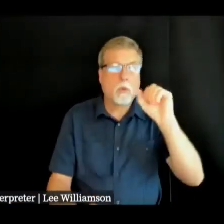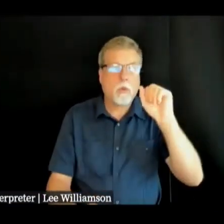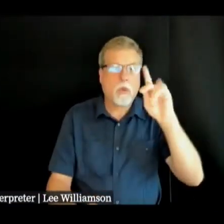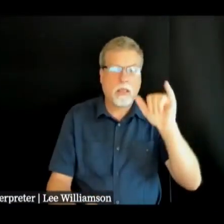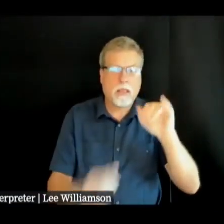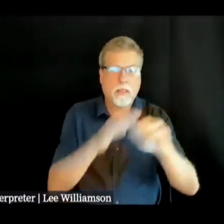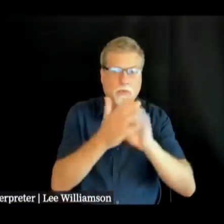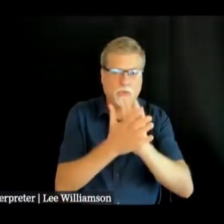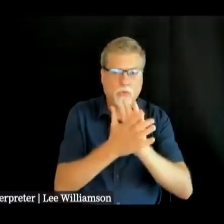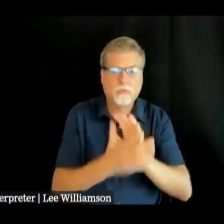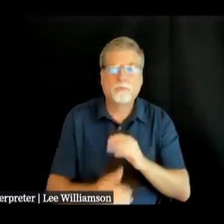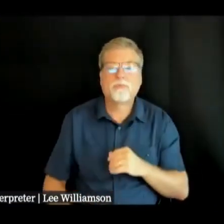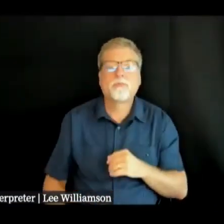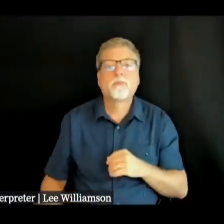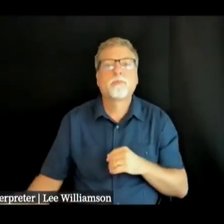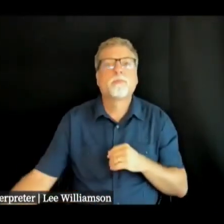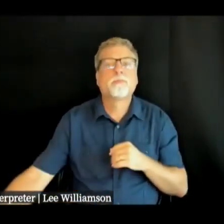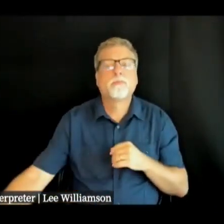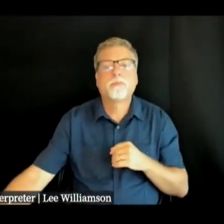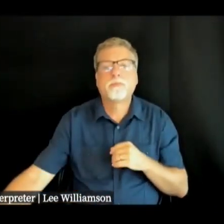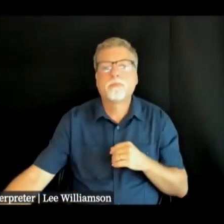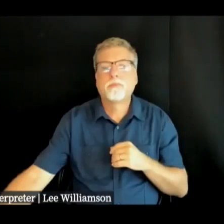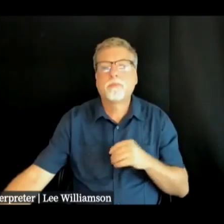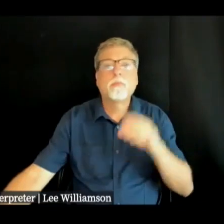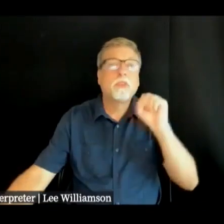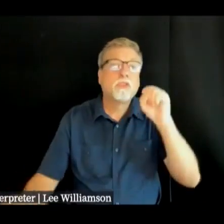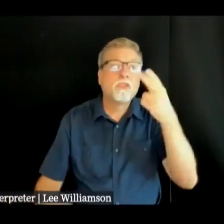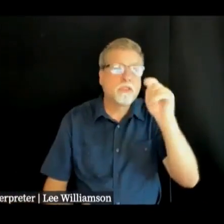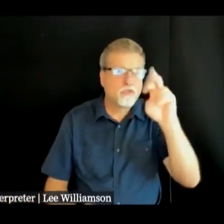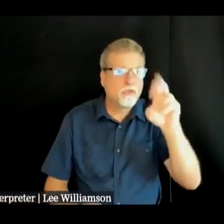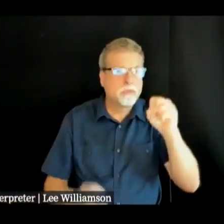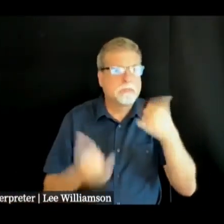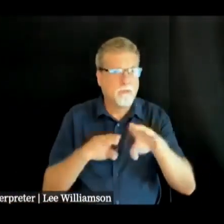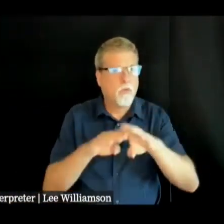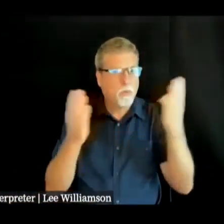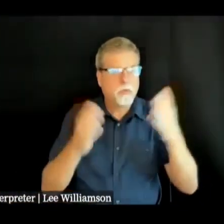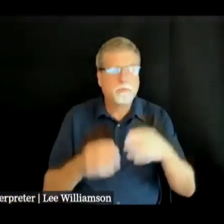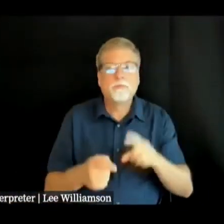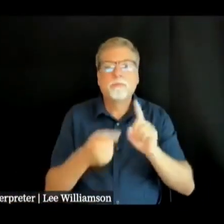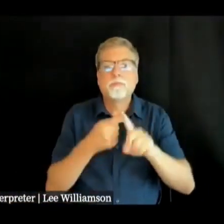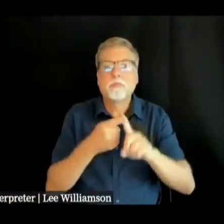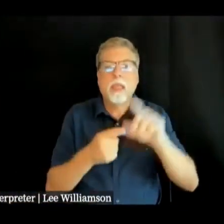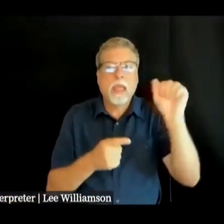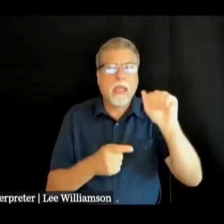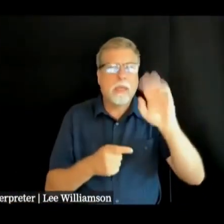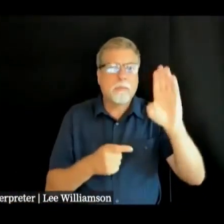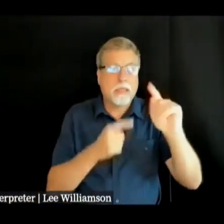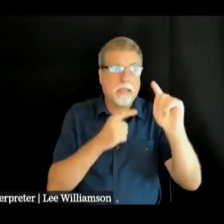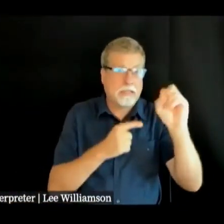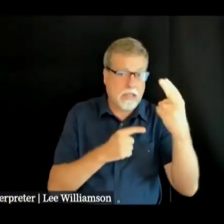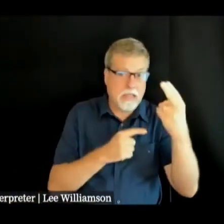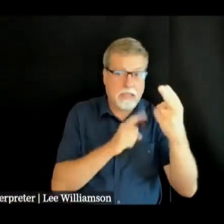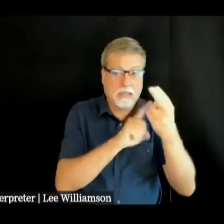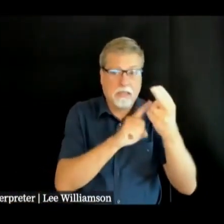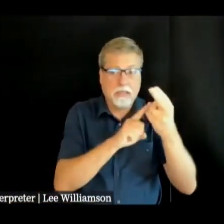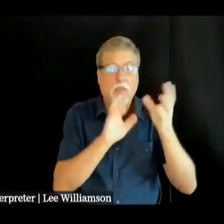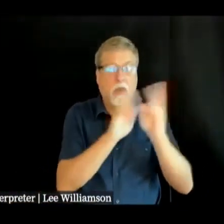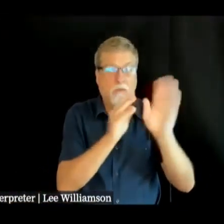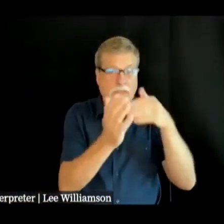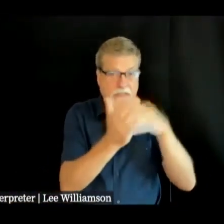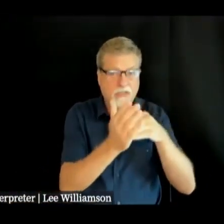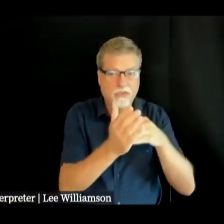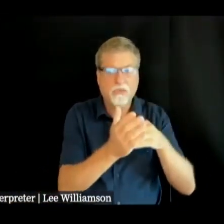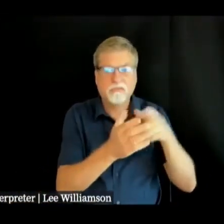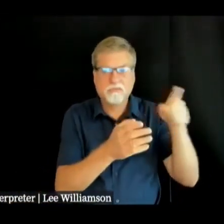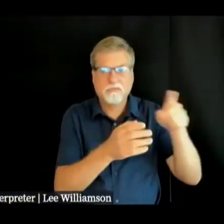Center 16 Fernanhurst Drive Medical Emergency Shelter which is also on the AB Tech Campus